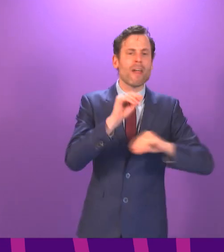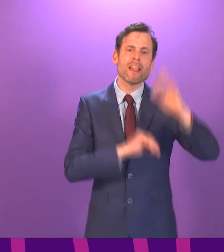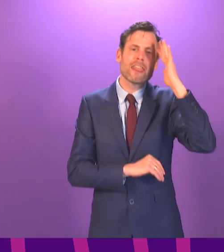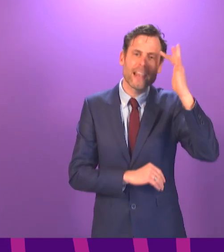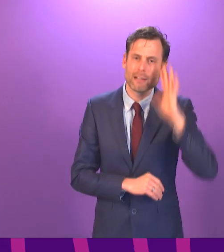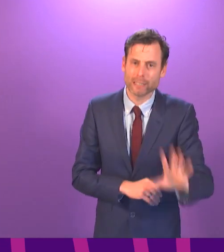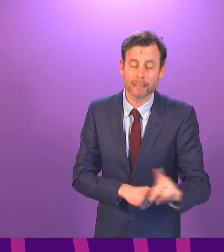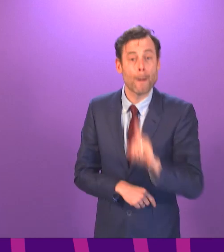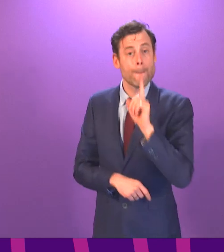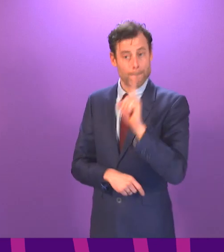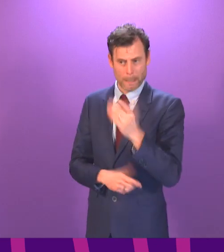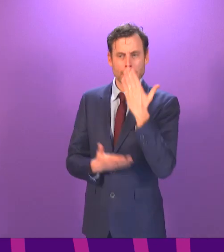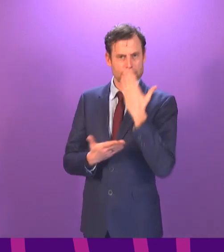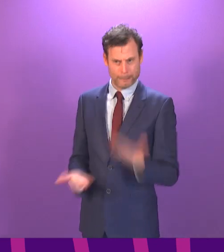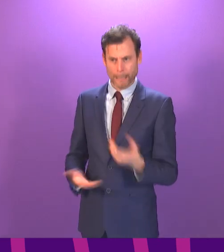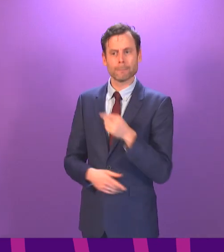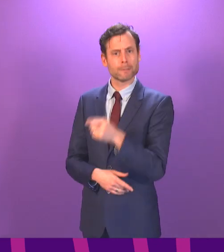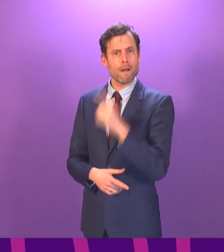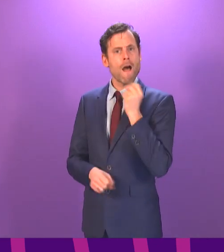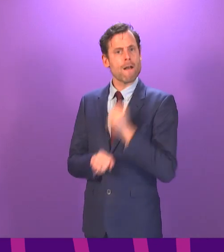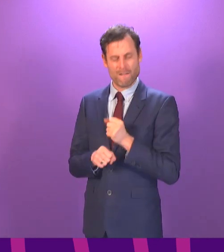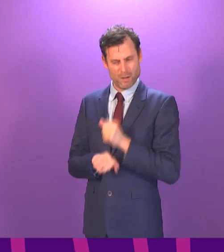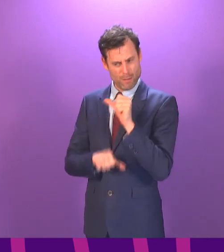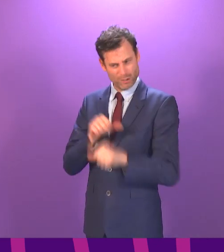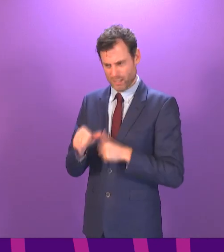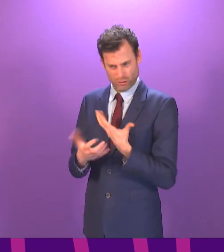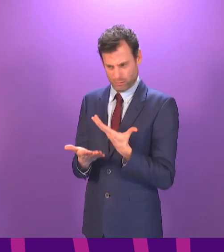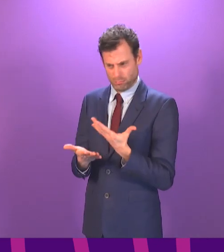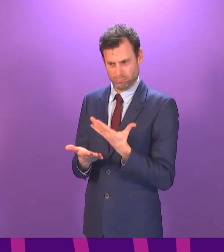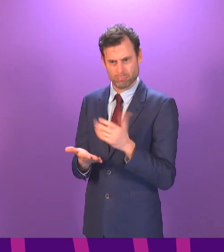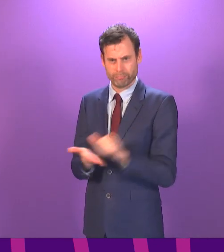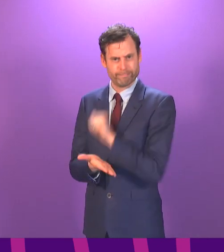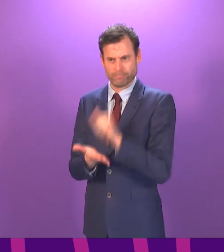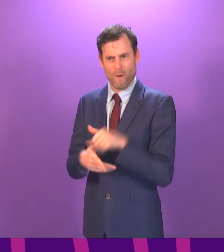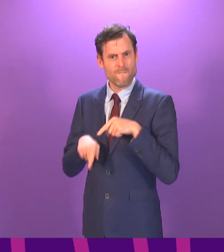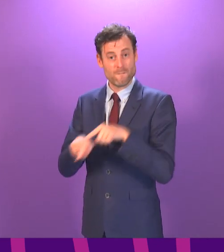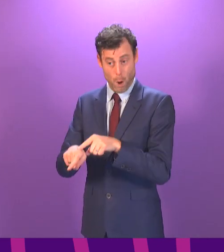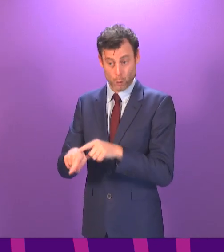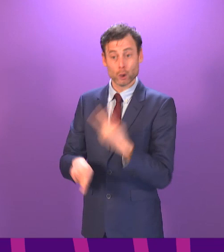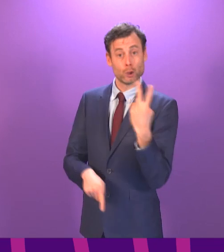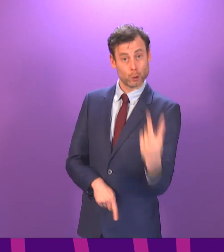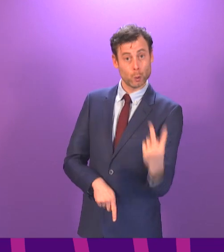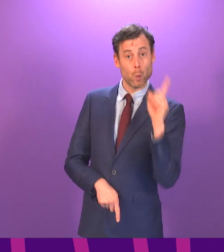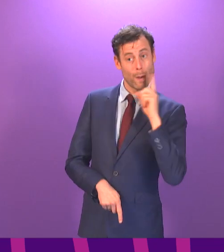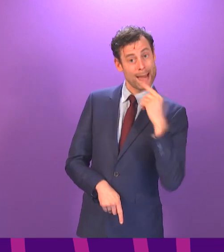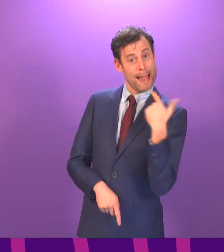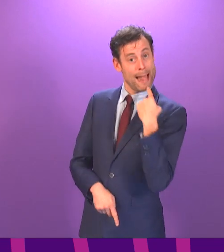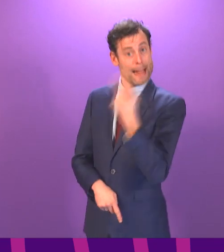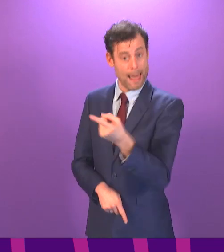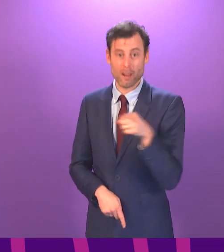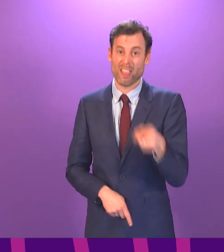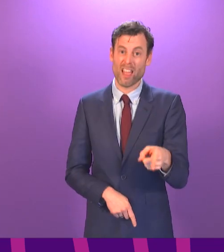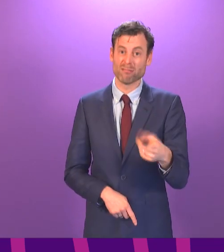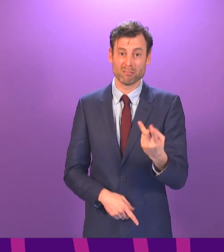does appear that the government procedures were deeply flawed and that two women were let down by the process, which I think we would all